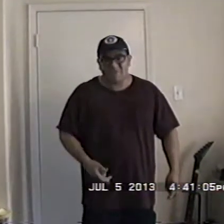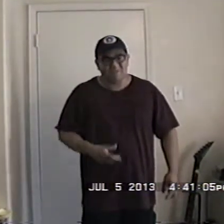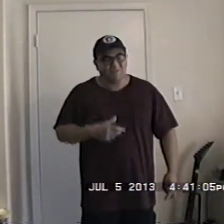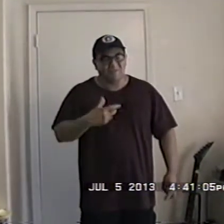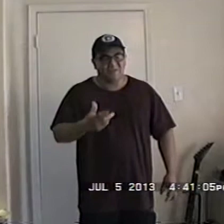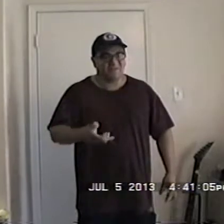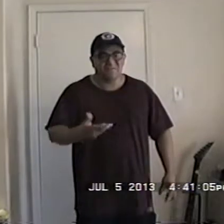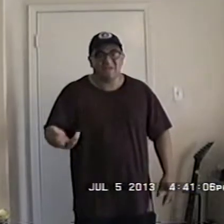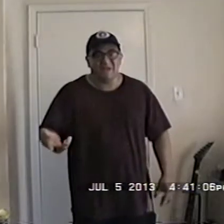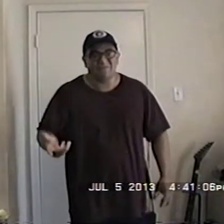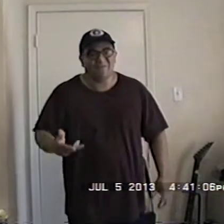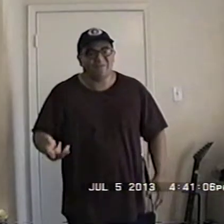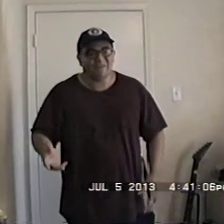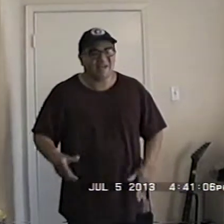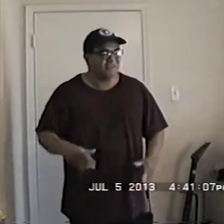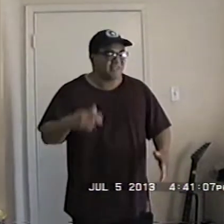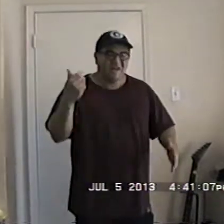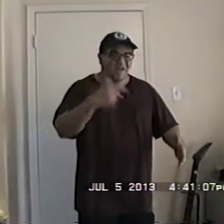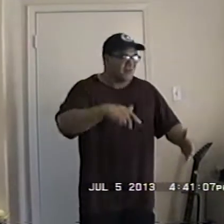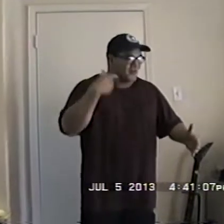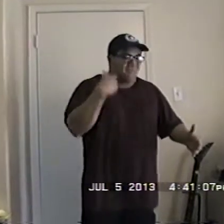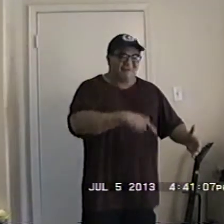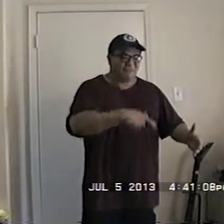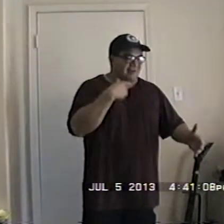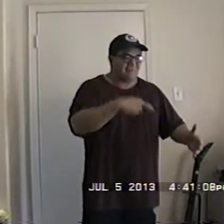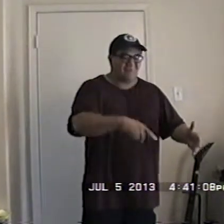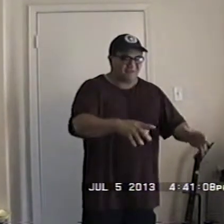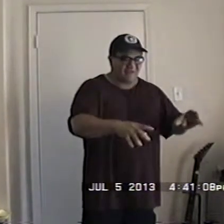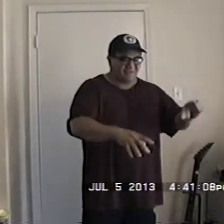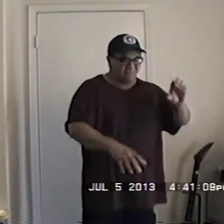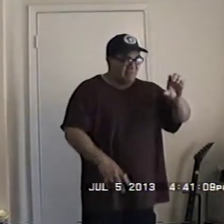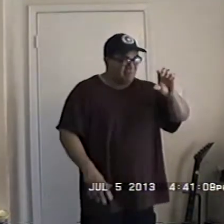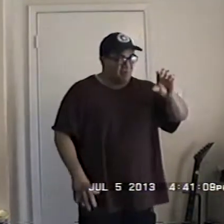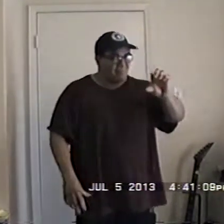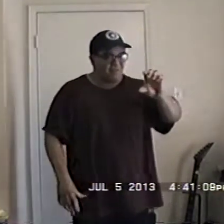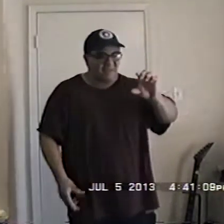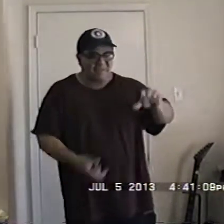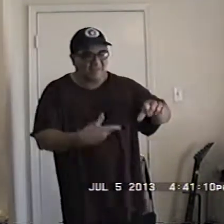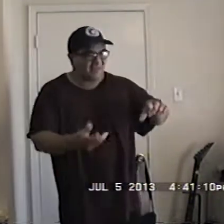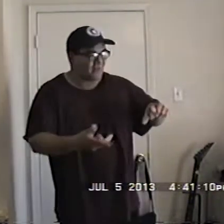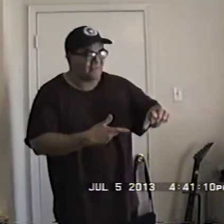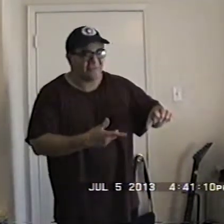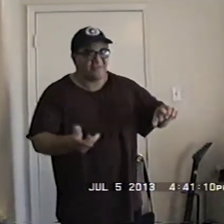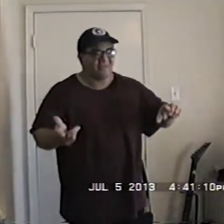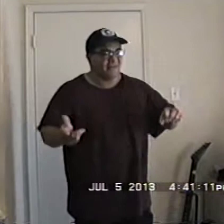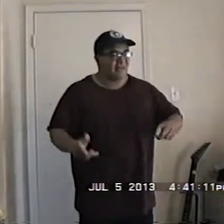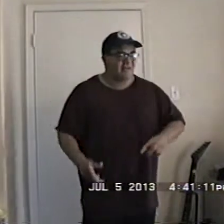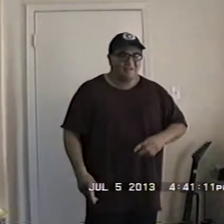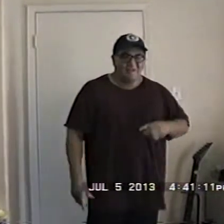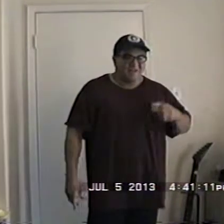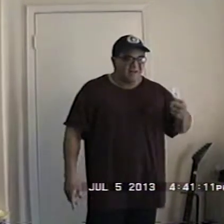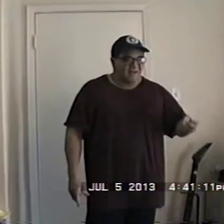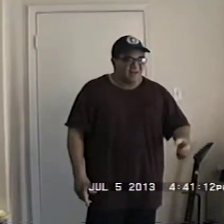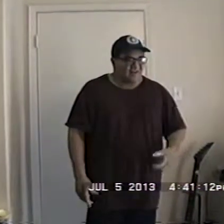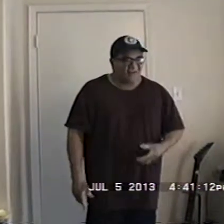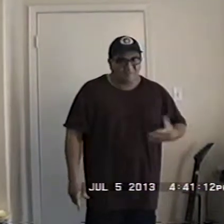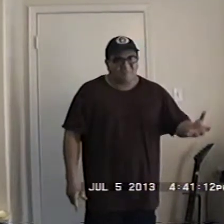the the CPMs and everything I just go back to my book that that bigger book and and the reference it uh uh cost of